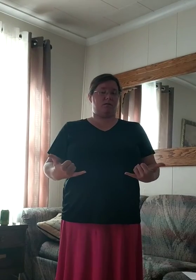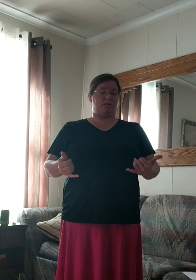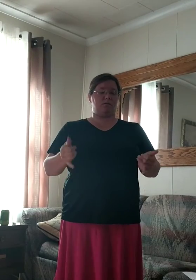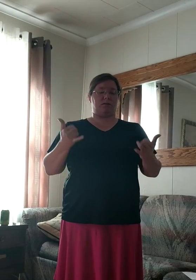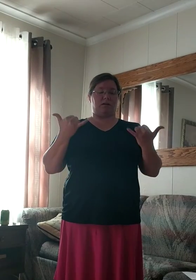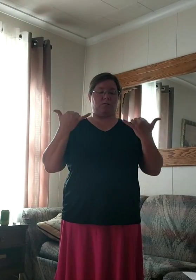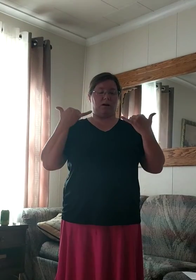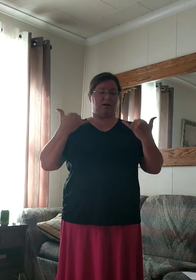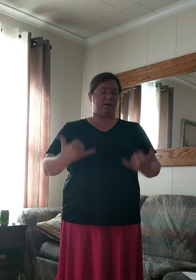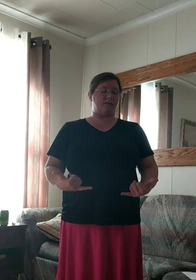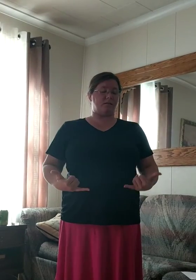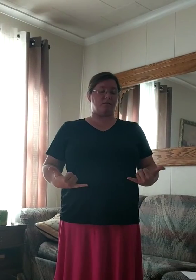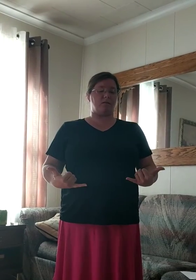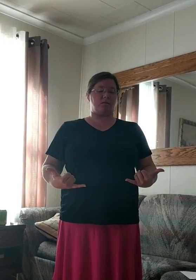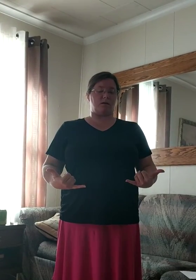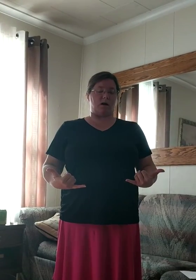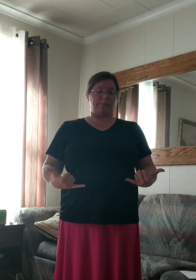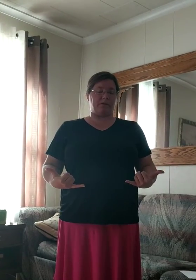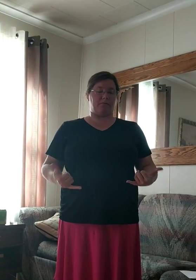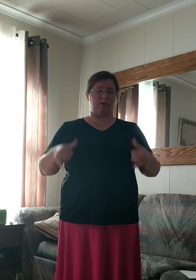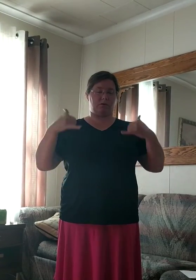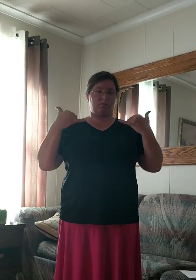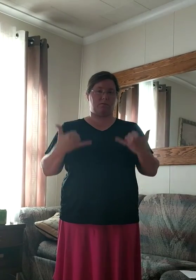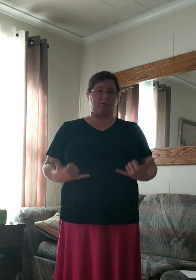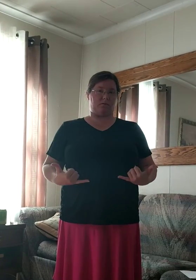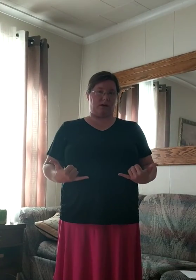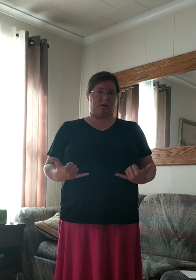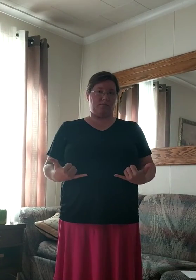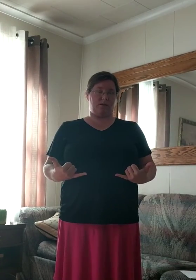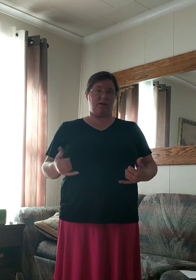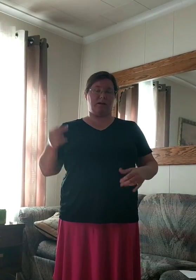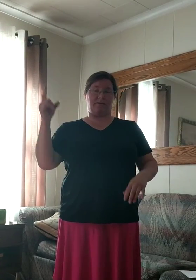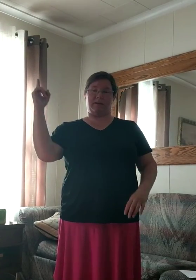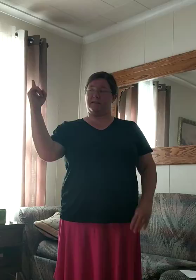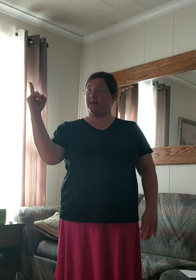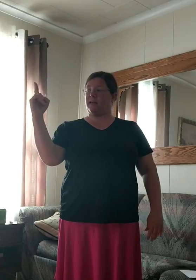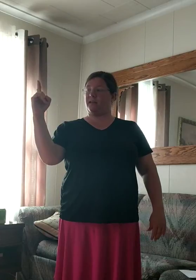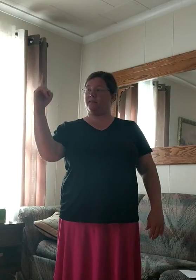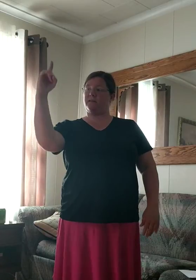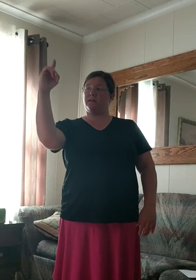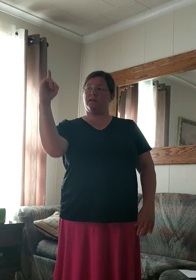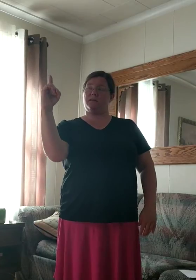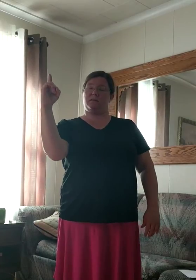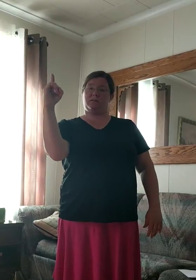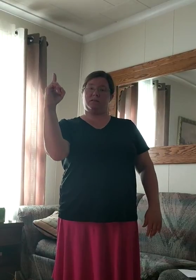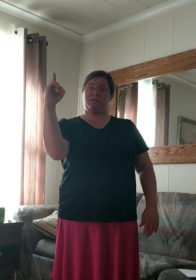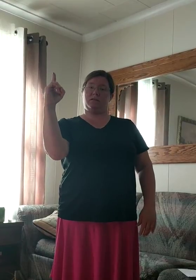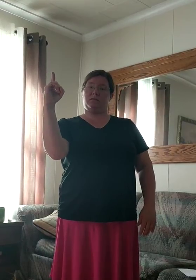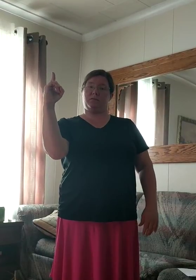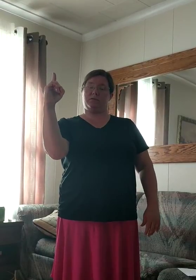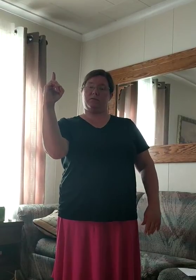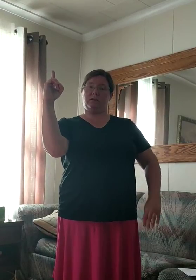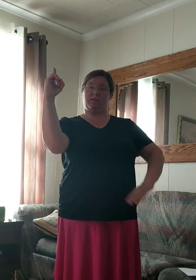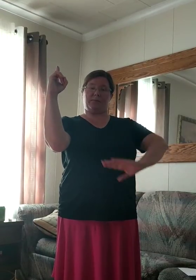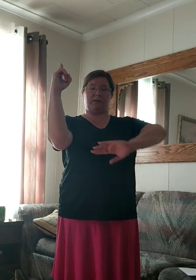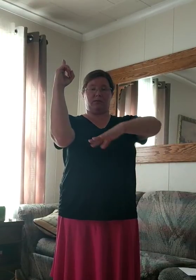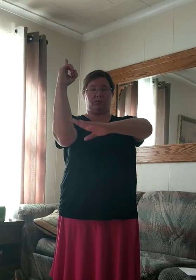Take your Y hands up in front of you, go down, and then day, put your finger up on this one,